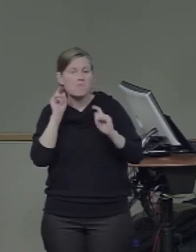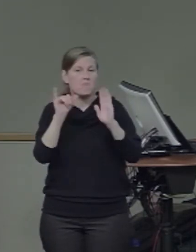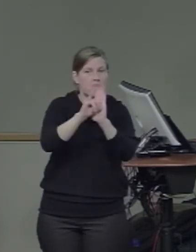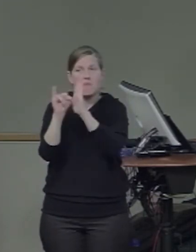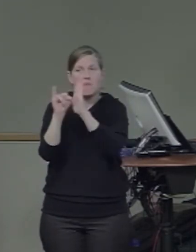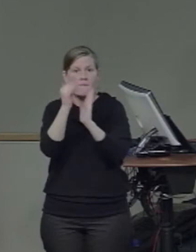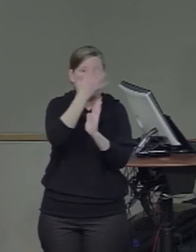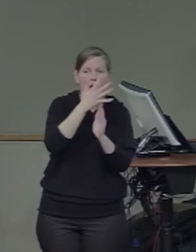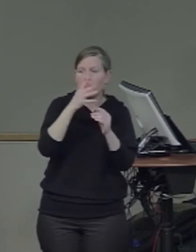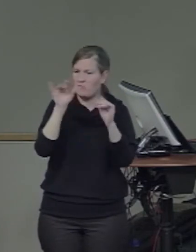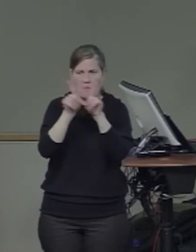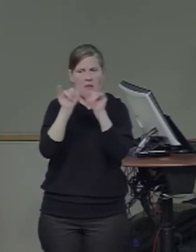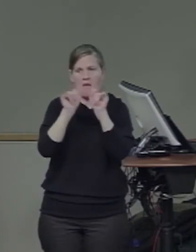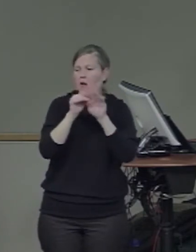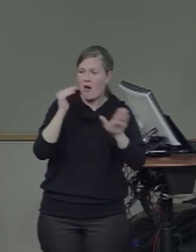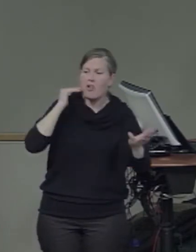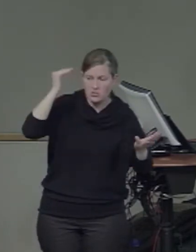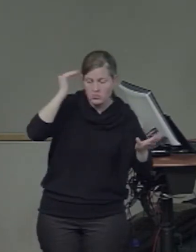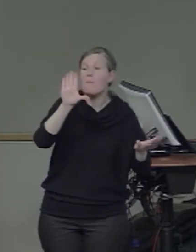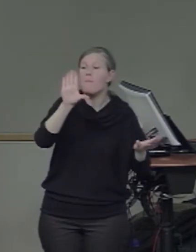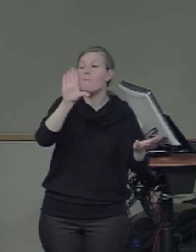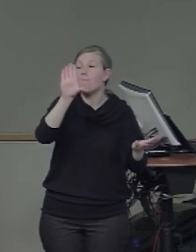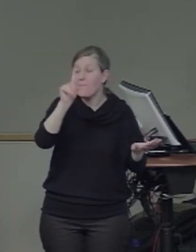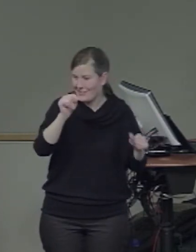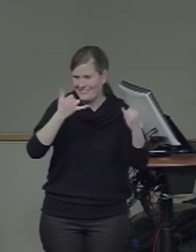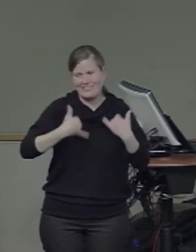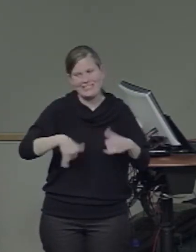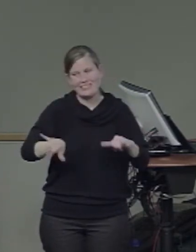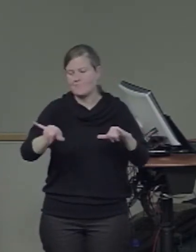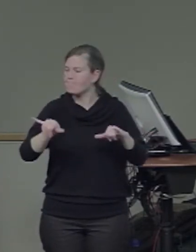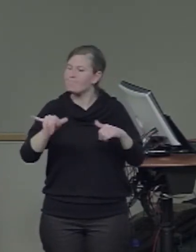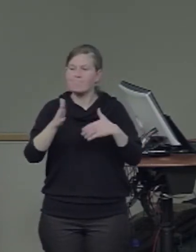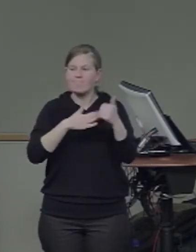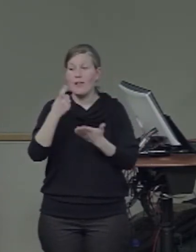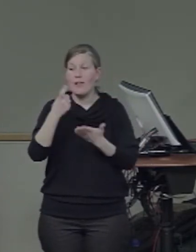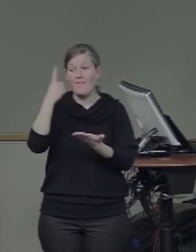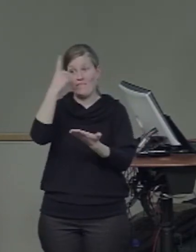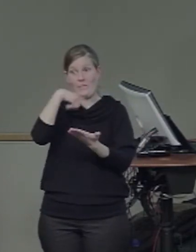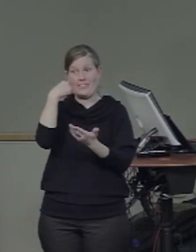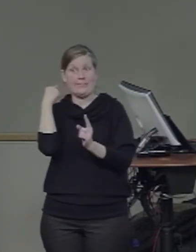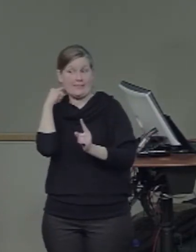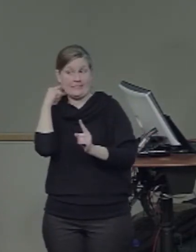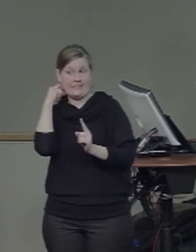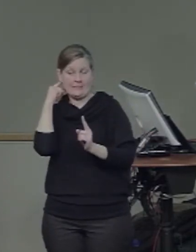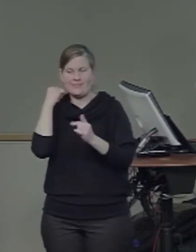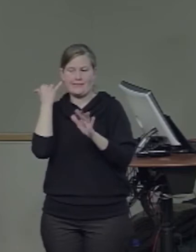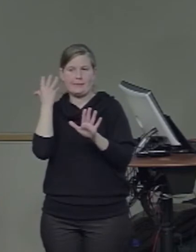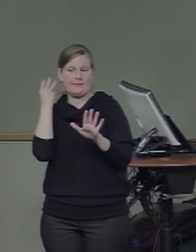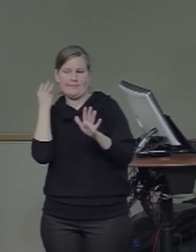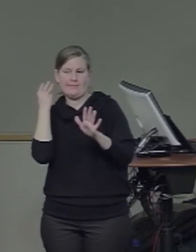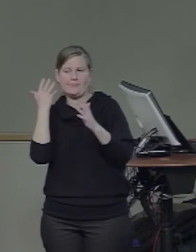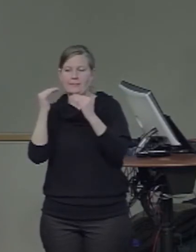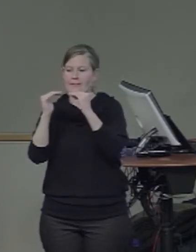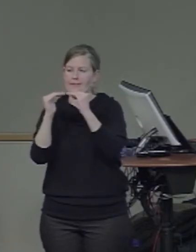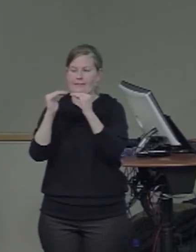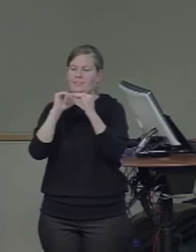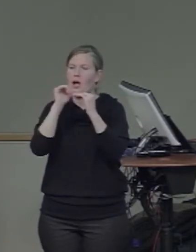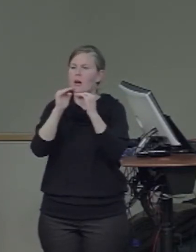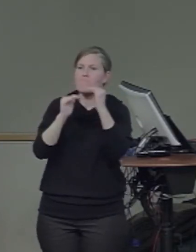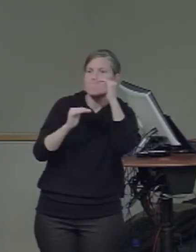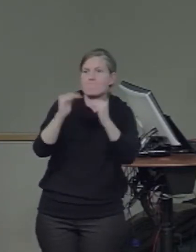yet they still didn't show a lateralization effect for faces, suggesting